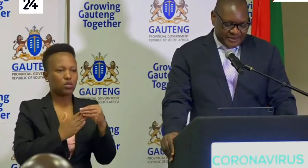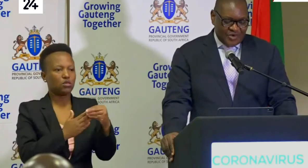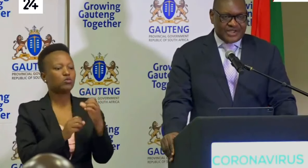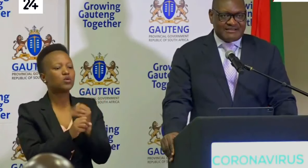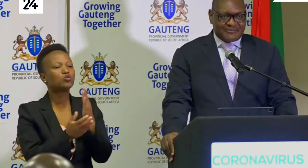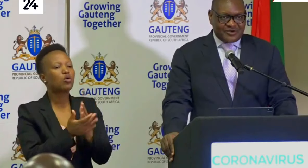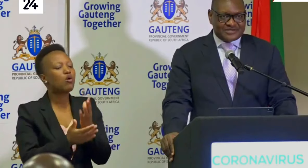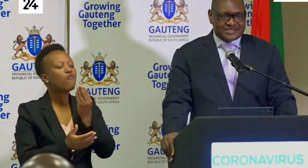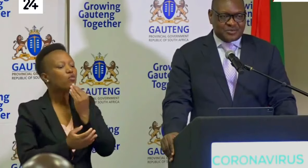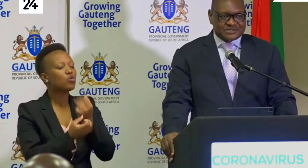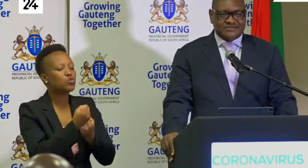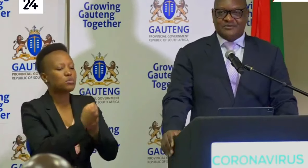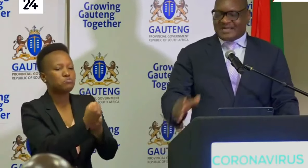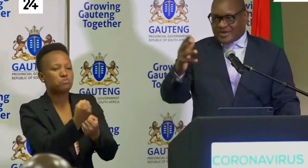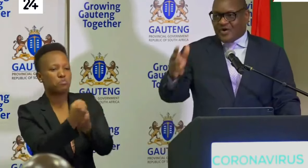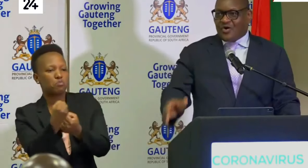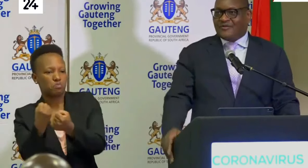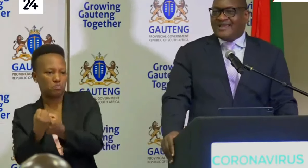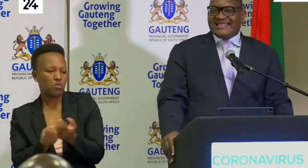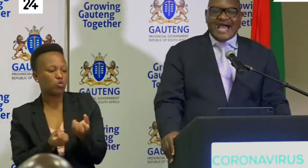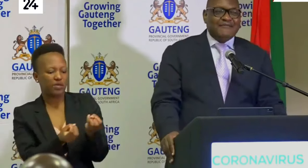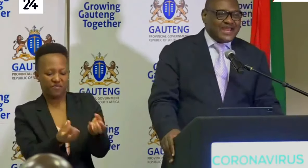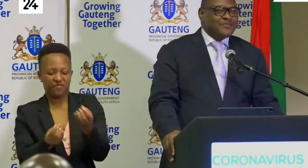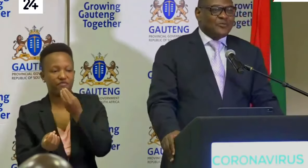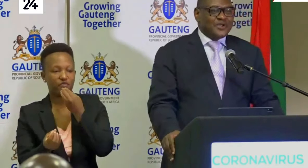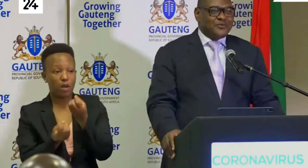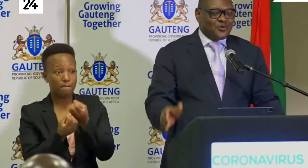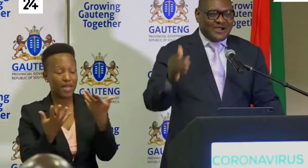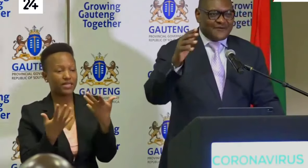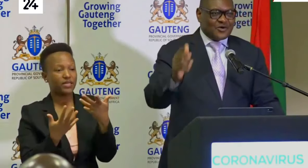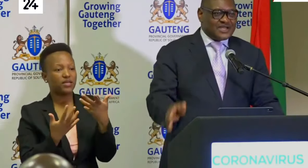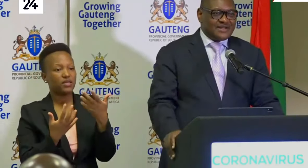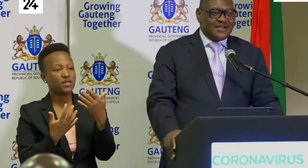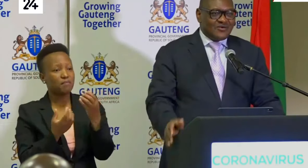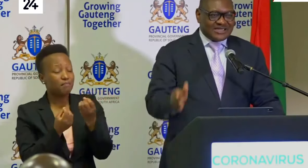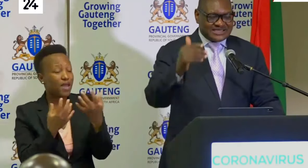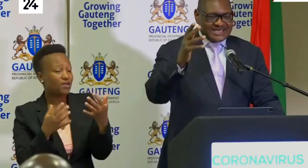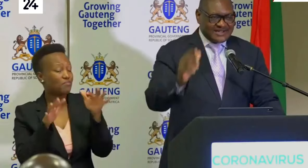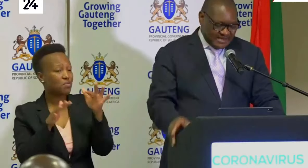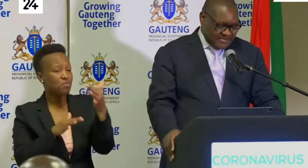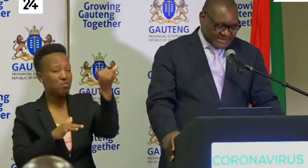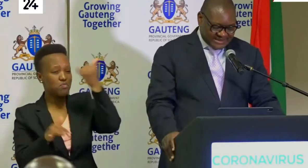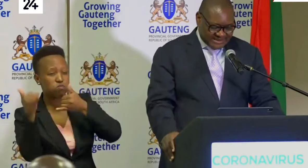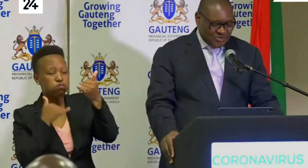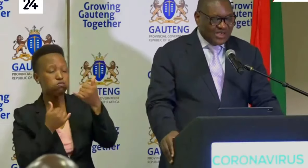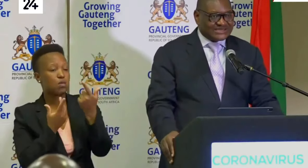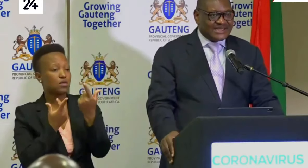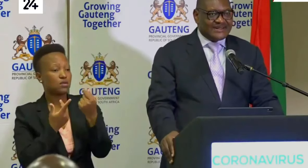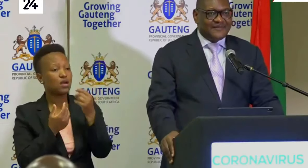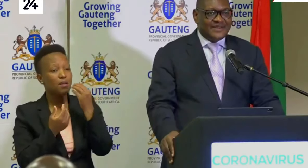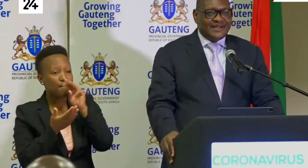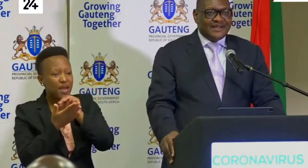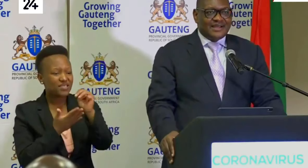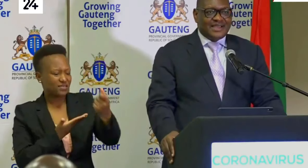insecure in our province as possible, but we know there are many more people who are phoning, who are sending in messages who are